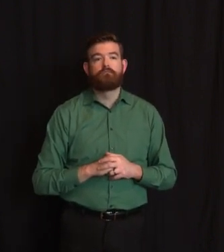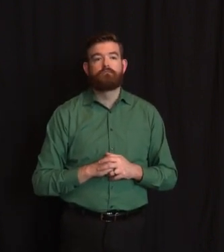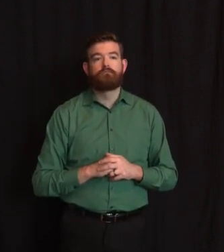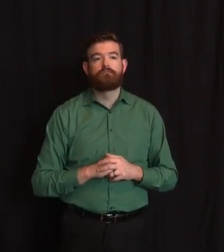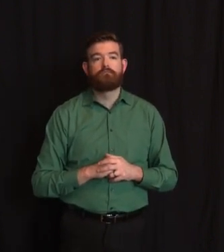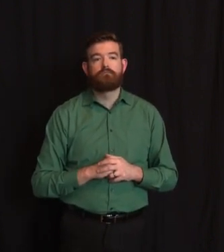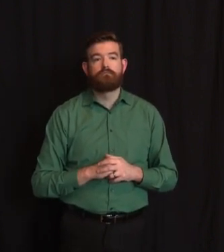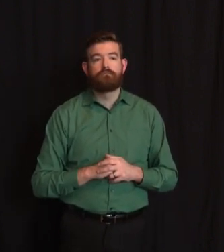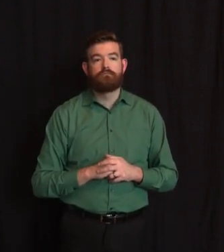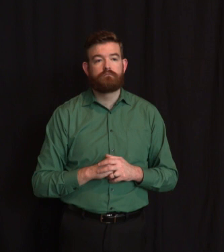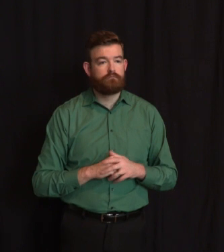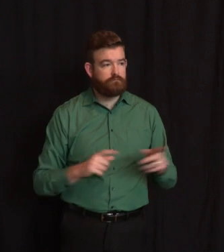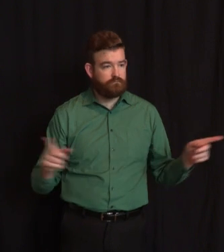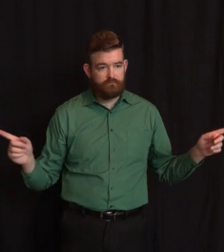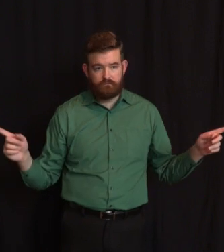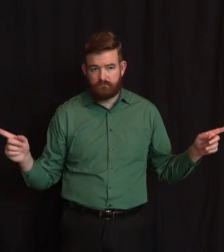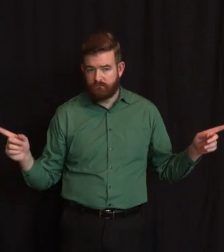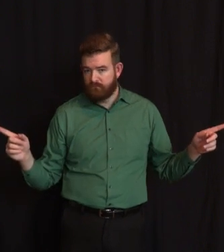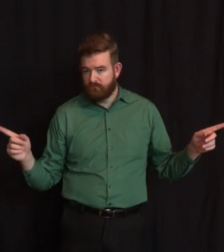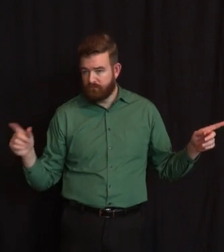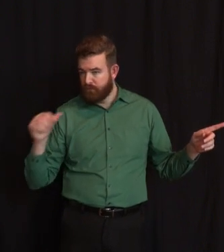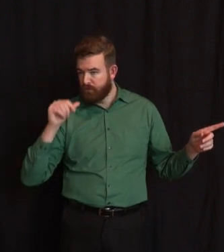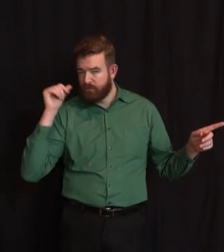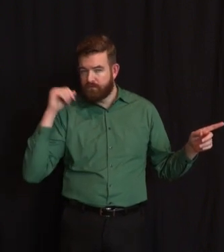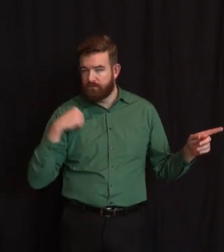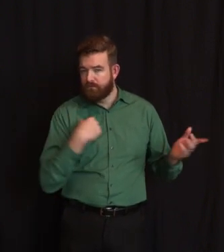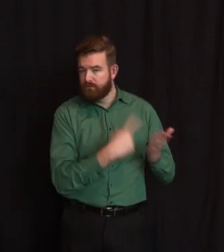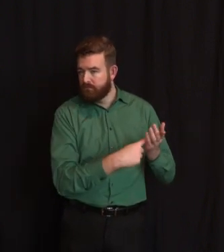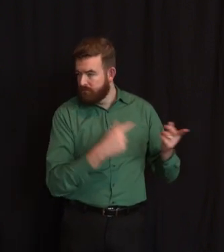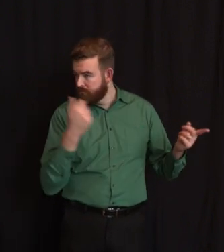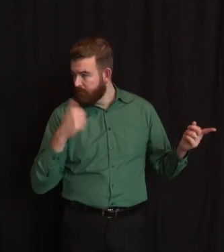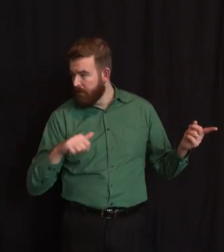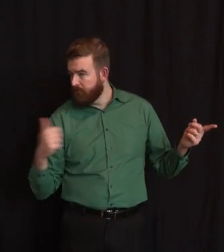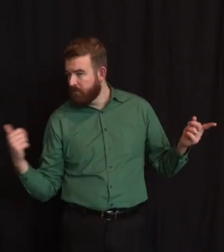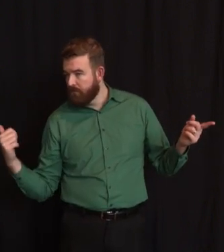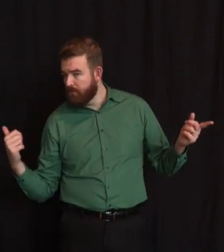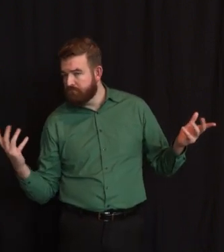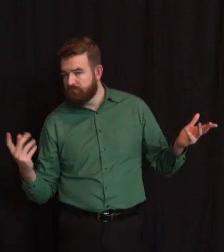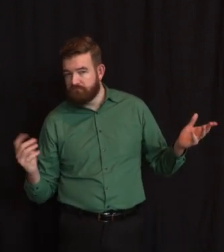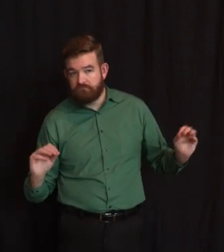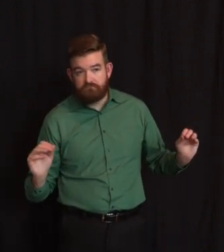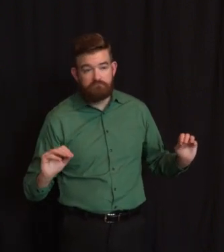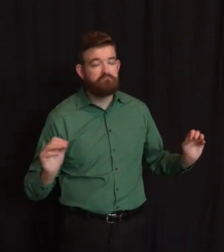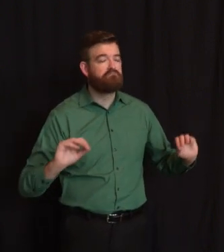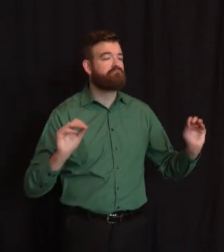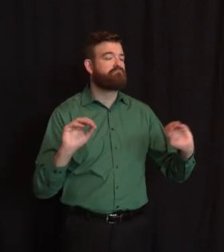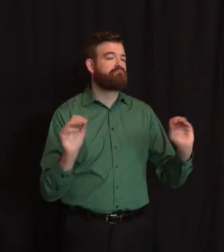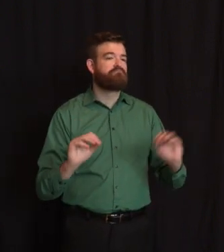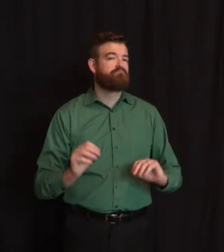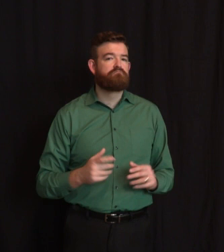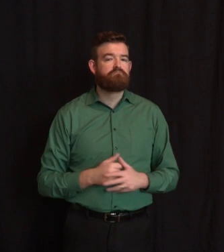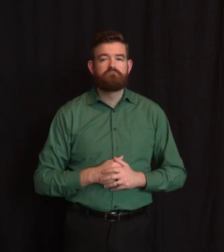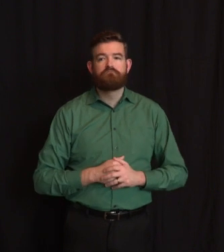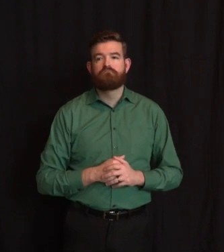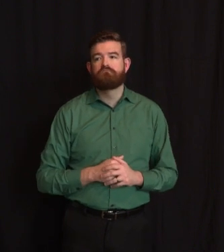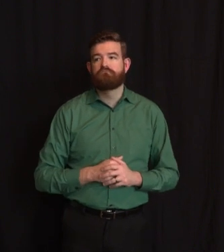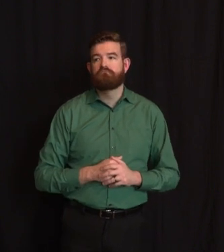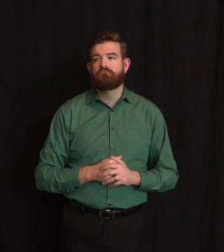terms of – are we okay here on the – there we go. I think we're – there we are.